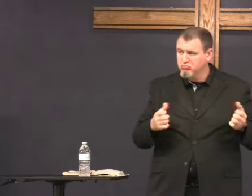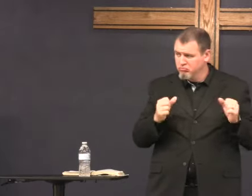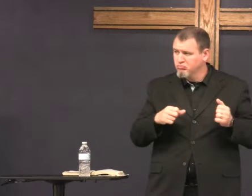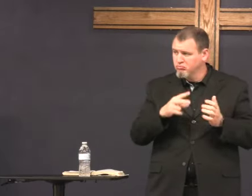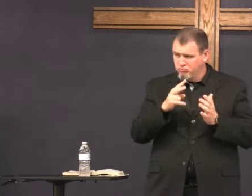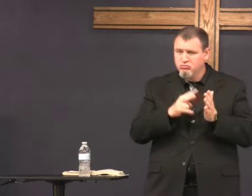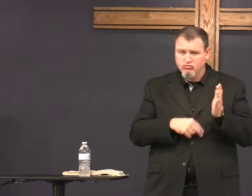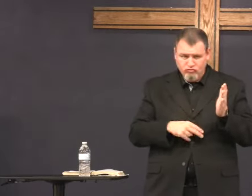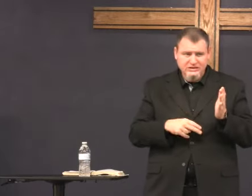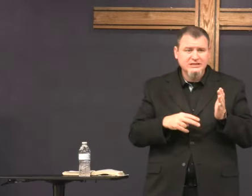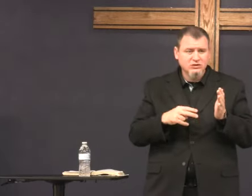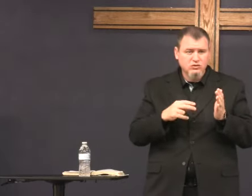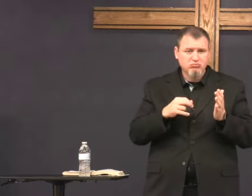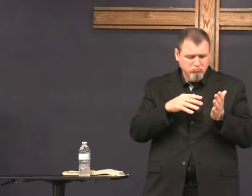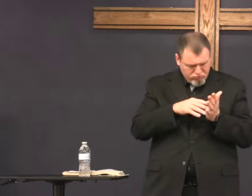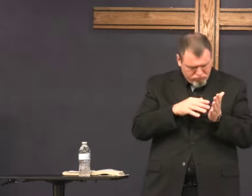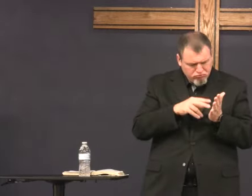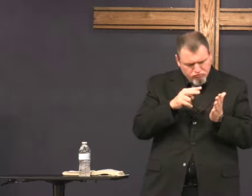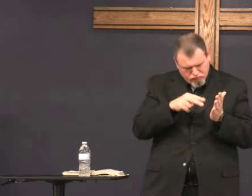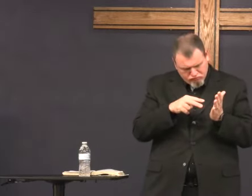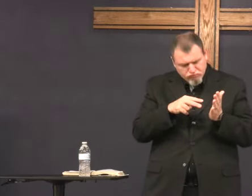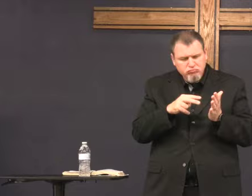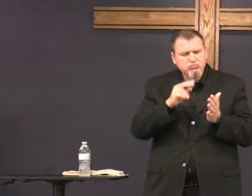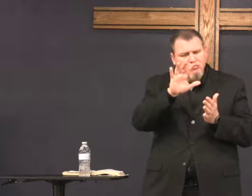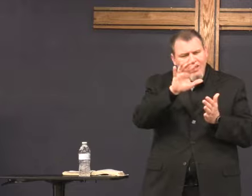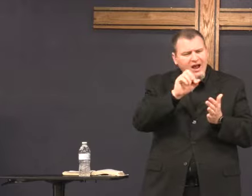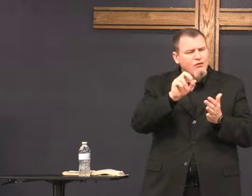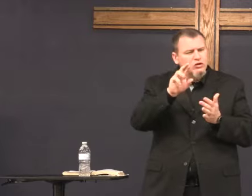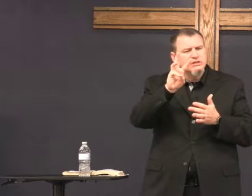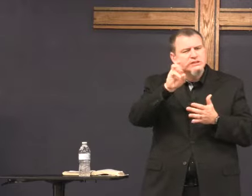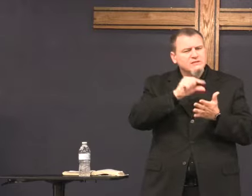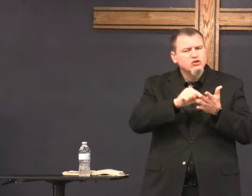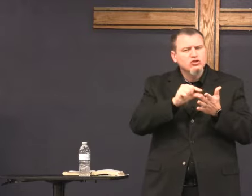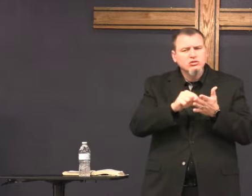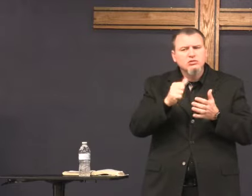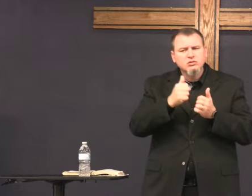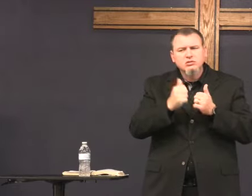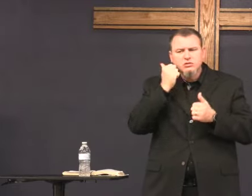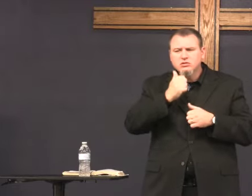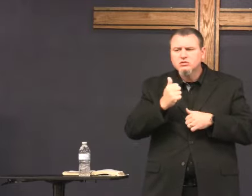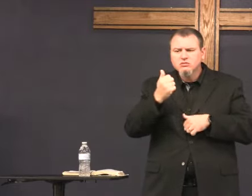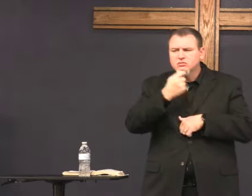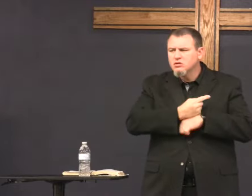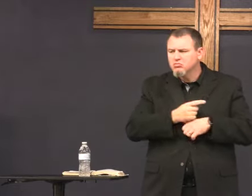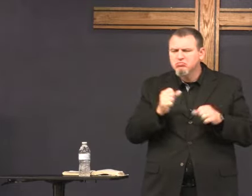You can read and study five or six verses a day.